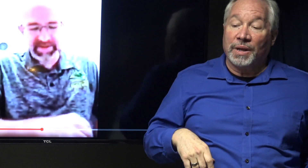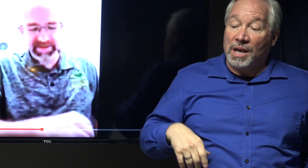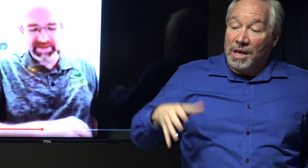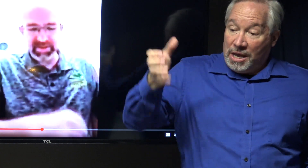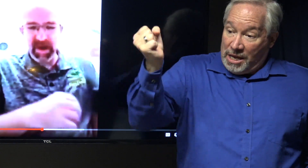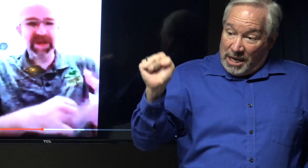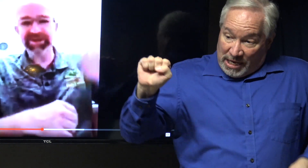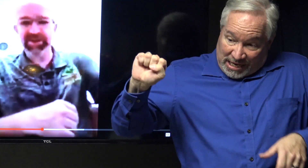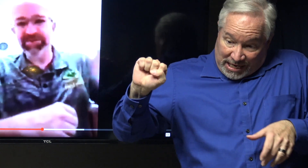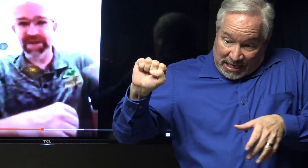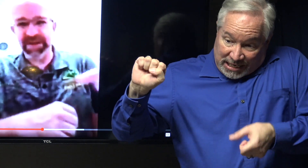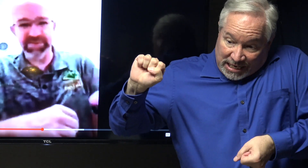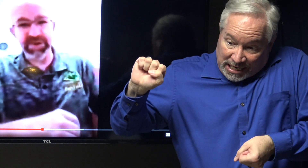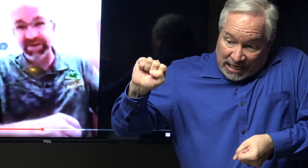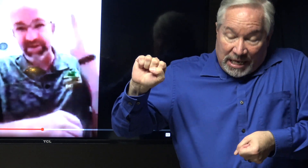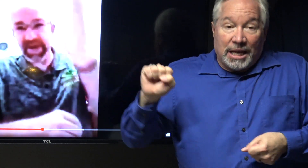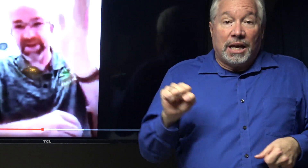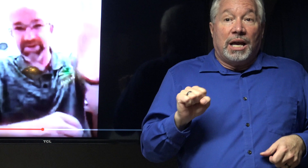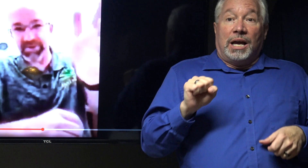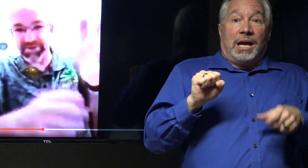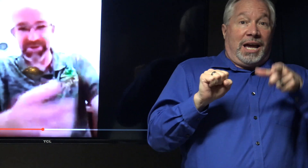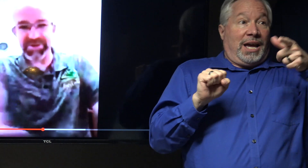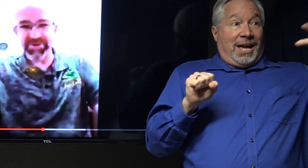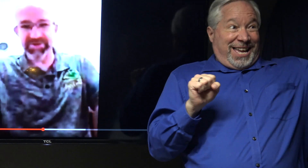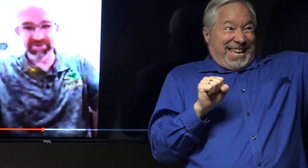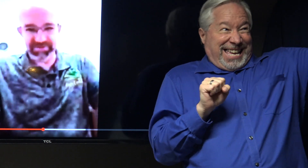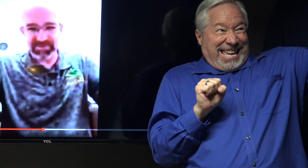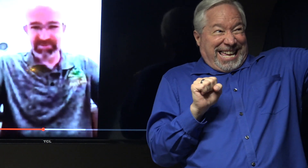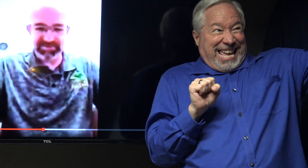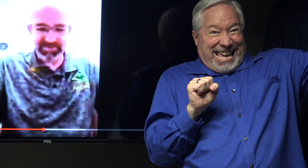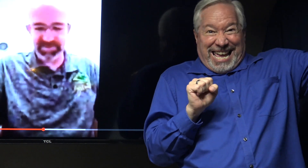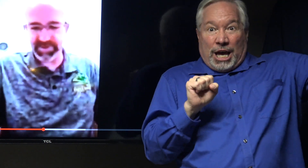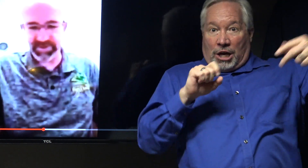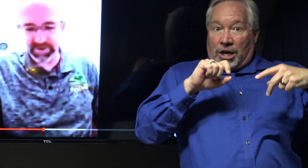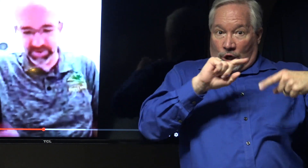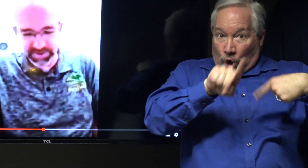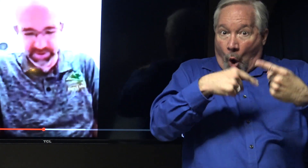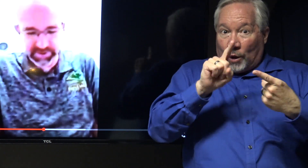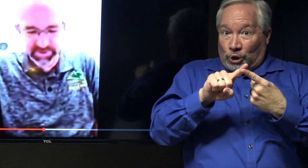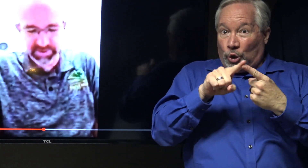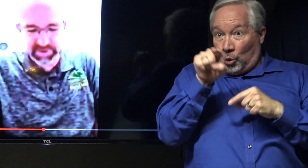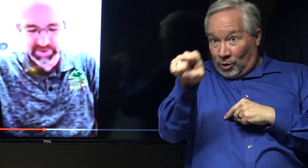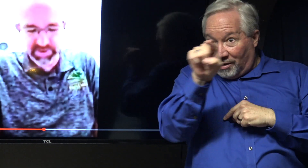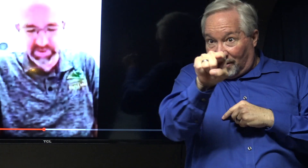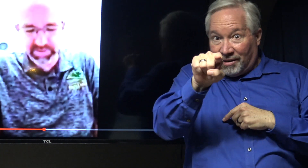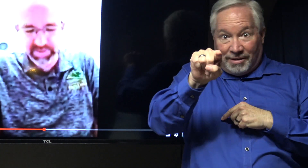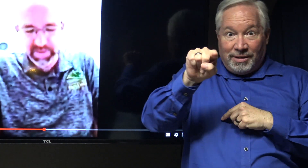And the wagon starts picking up speed, and they're headed towards this, you know, Hillary Clinton's holding Donald Trump.